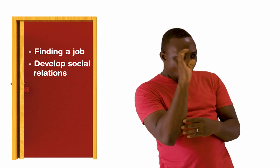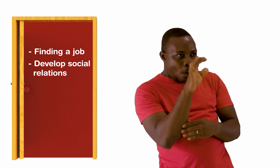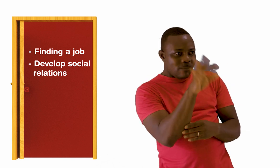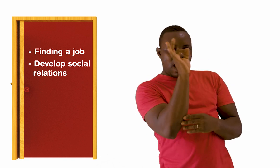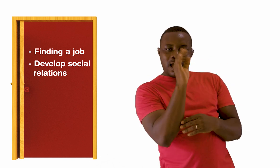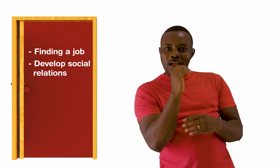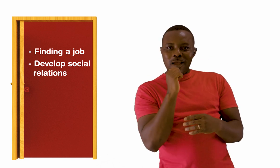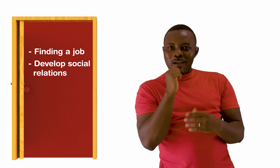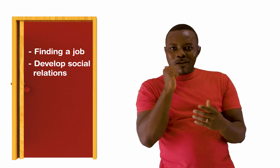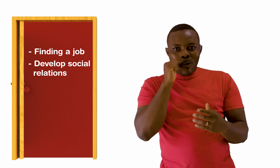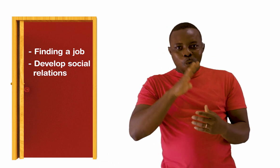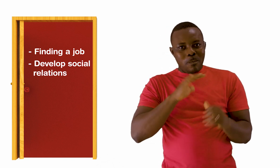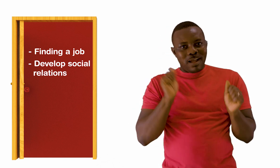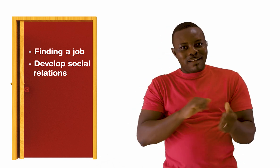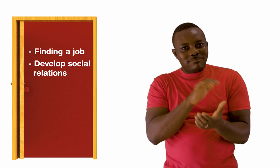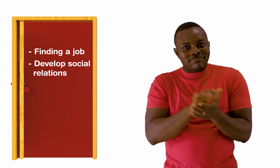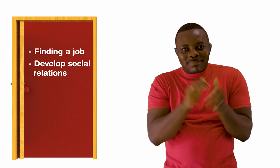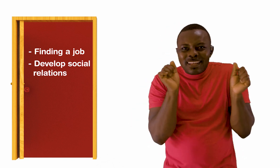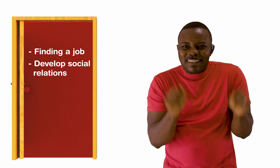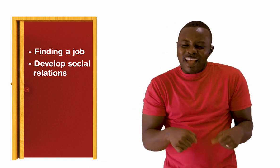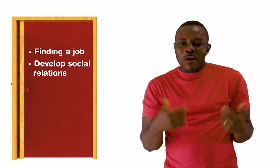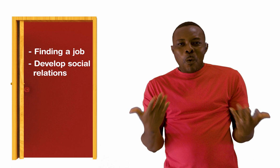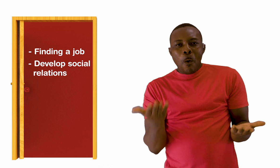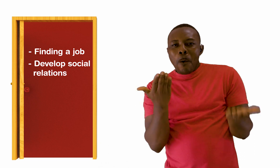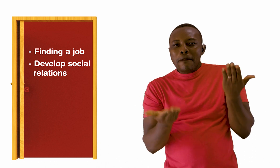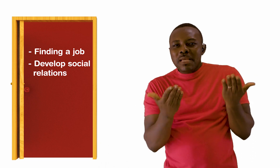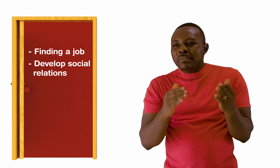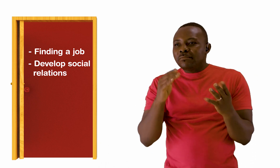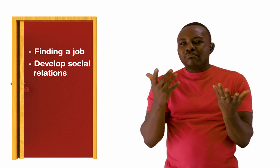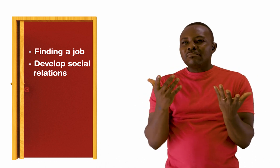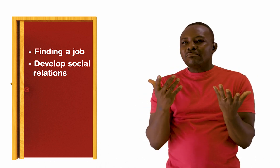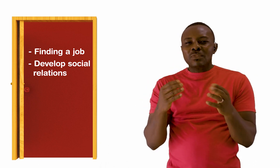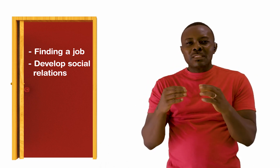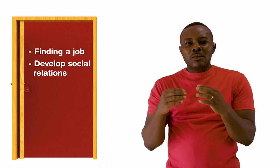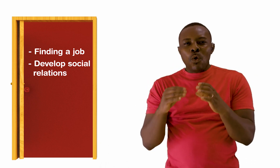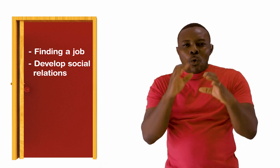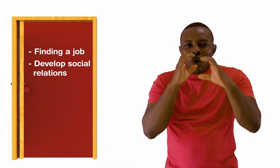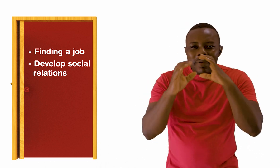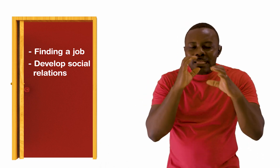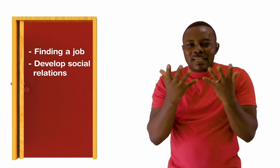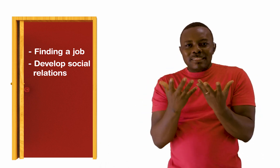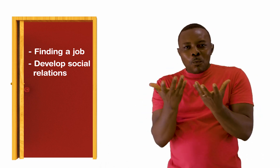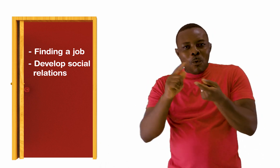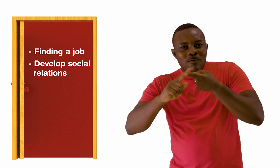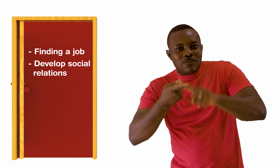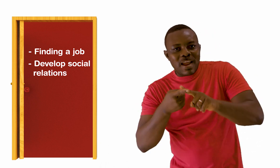well, Facebook is there. You might find your future partner who you marry. Or maybe it's just about using media to meet and